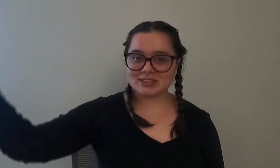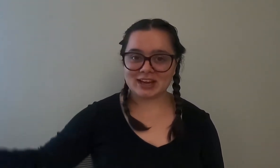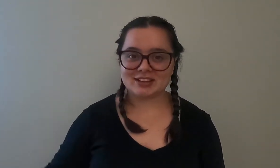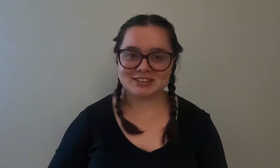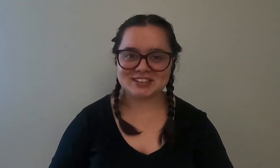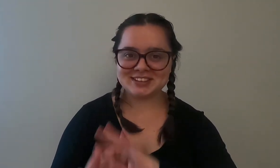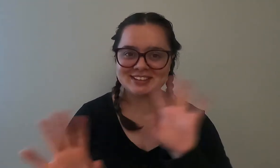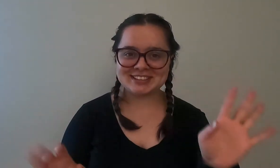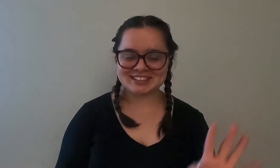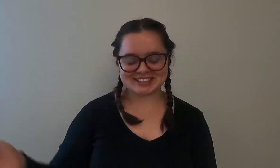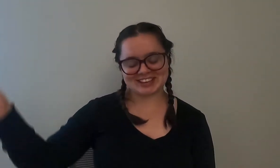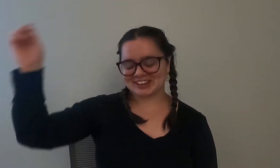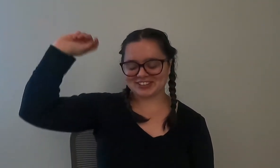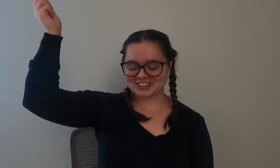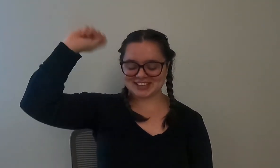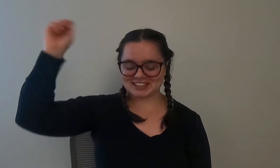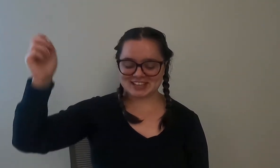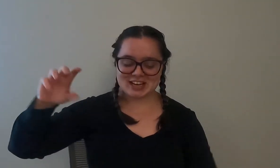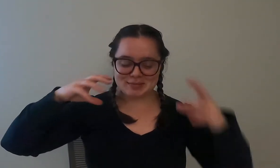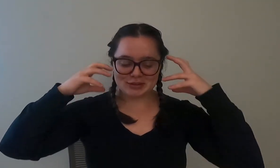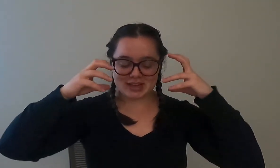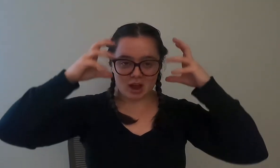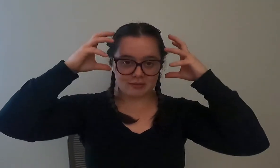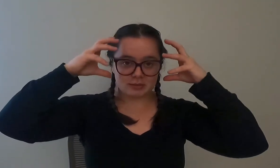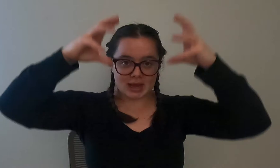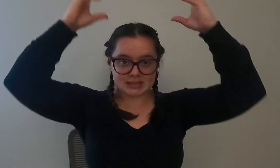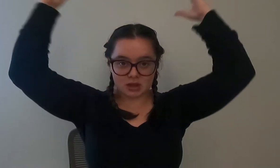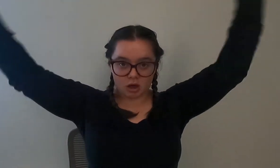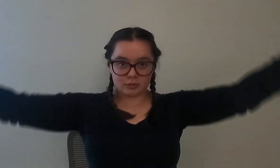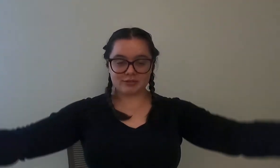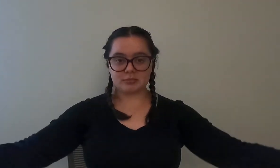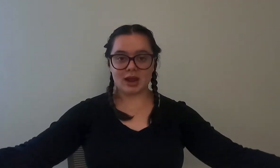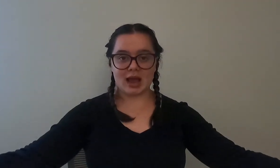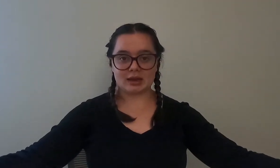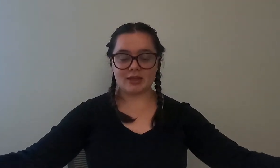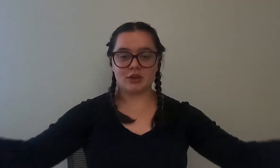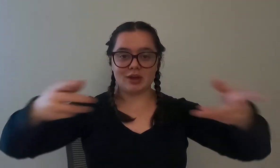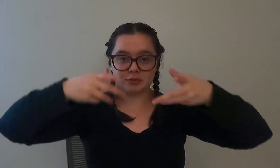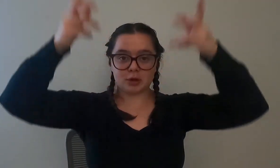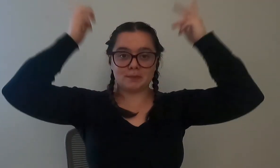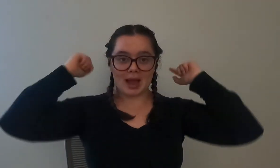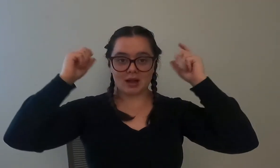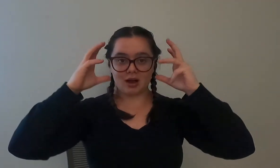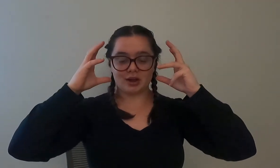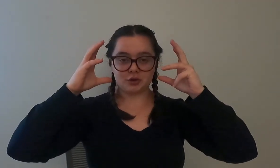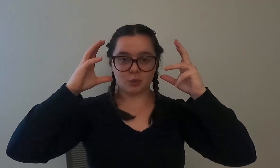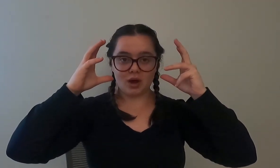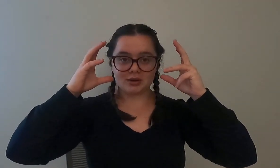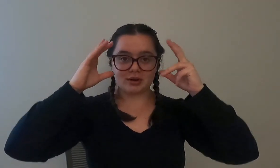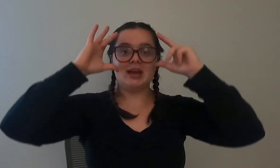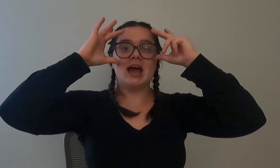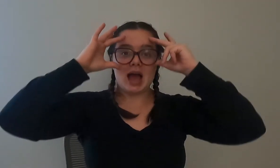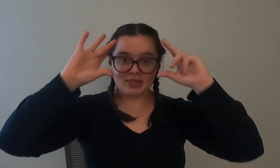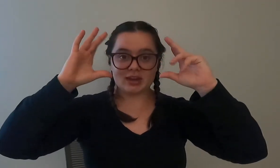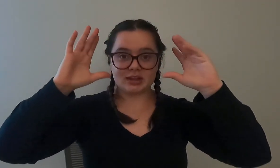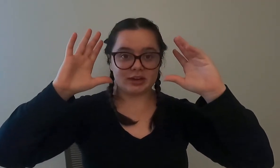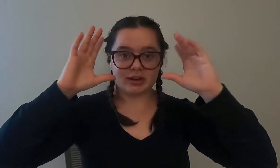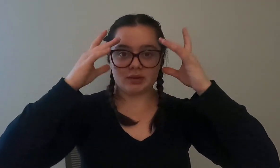dance just kidding no little dance but you take off your mask all the way from your head and then you have to put it back on underwater and then clear it